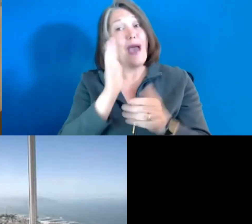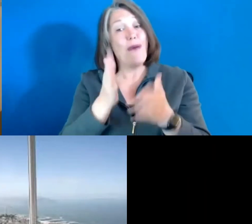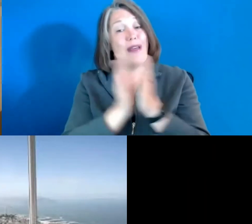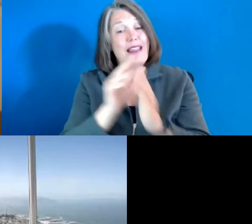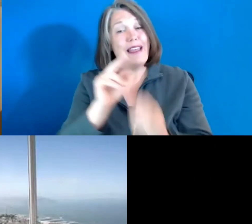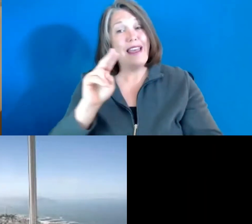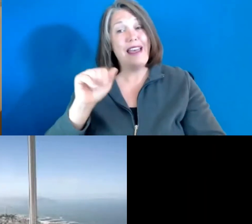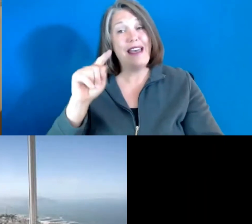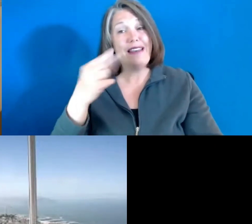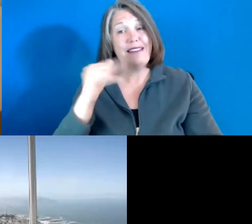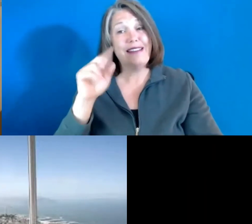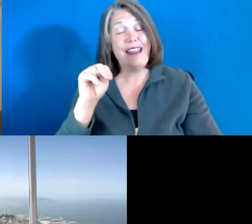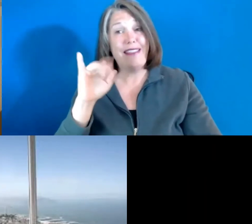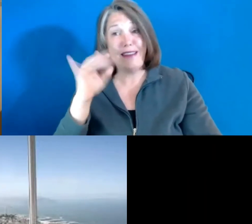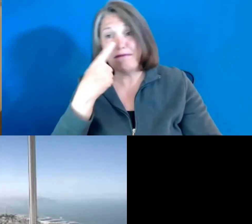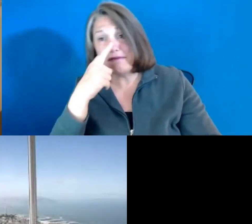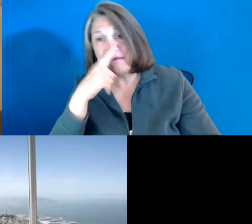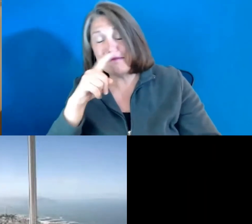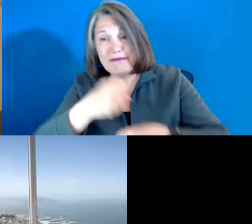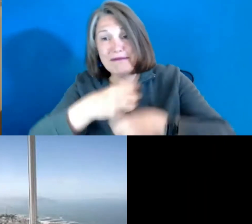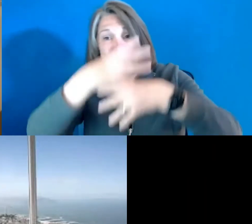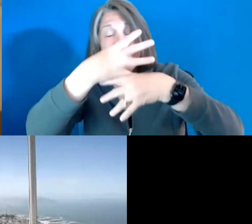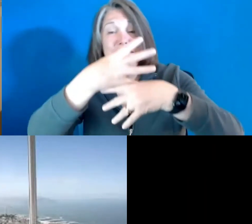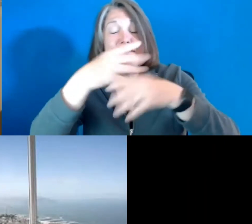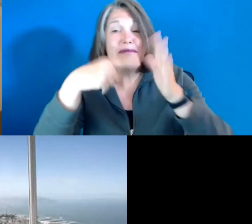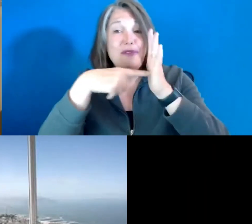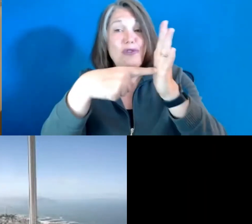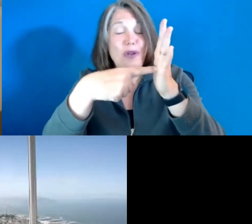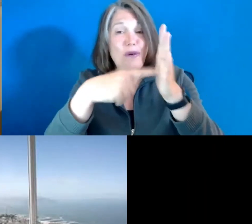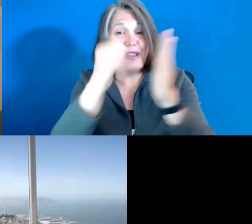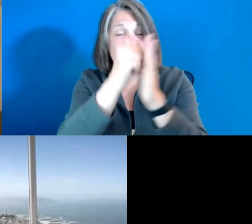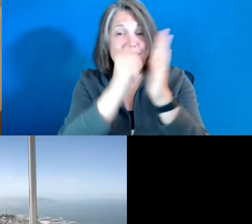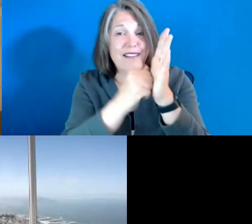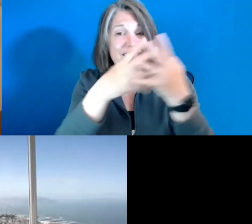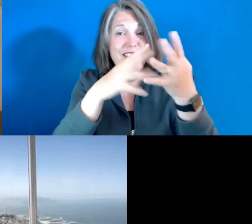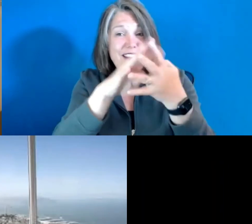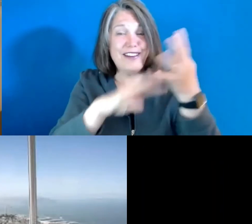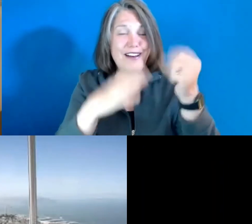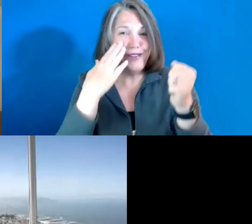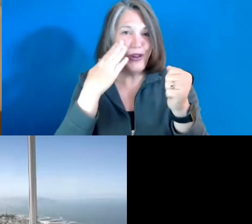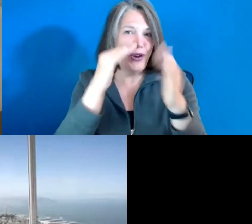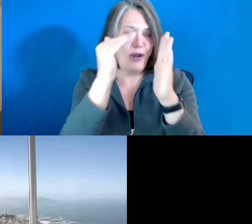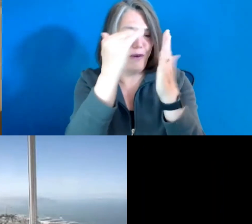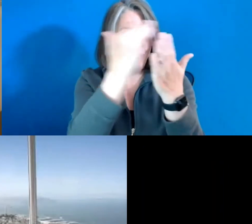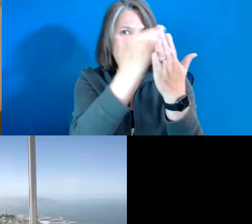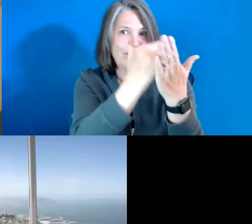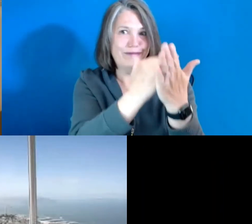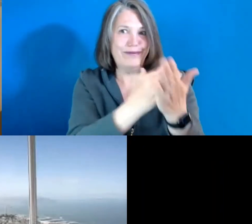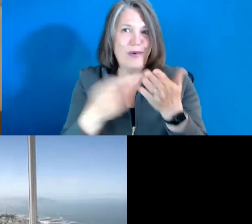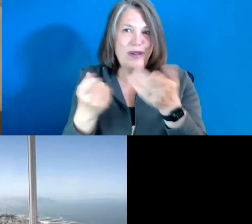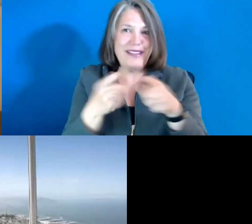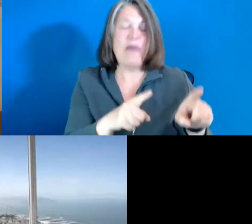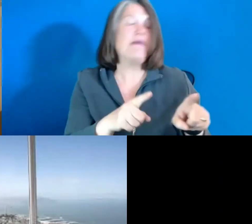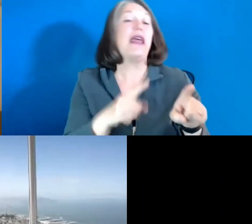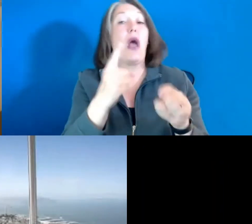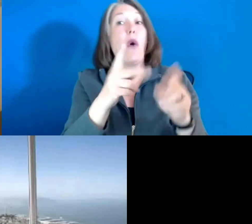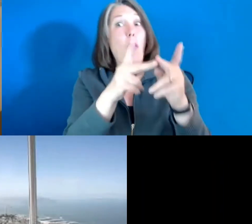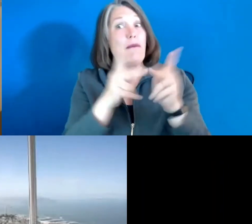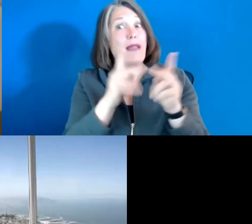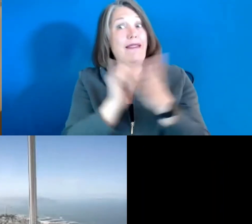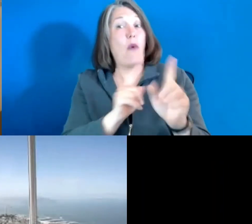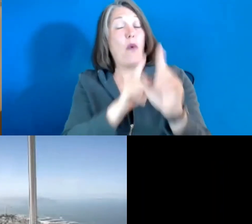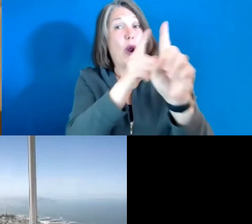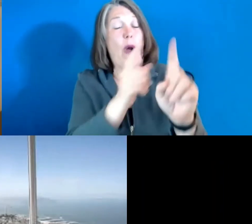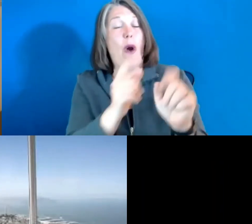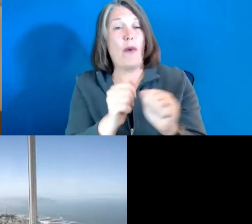would bring the agenda up so you know where we are going. And one of the places where we are going, in addition